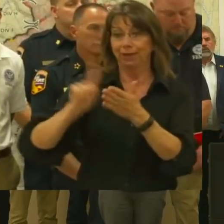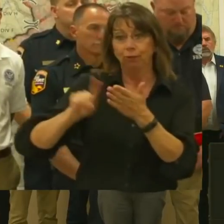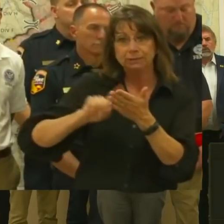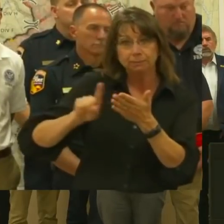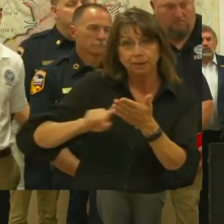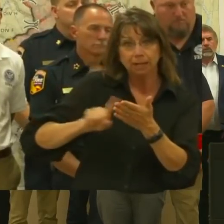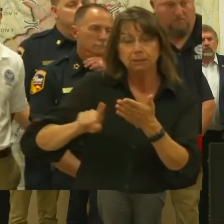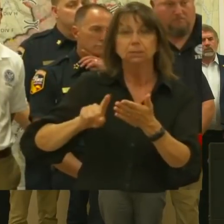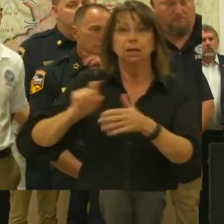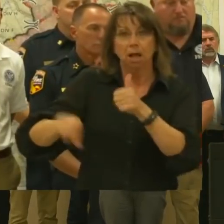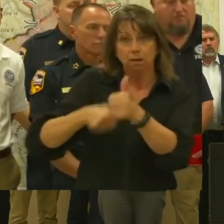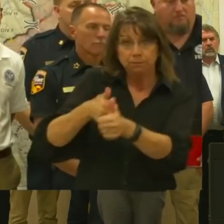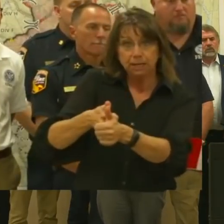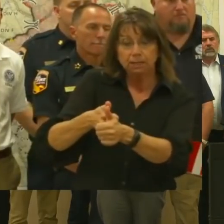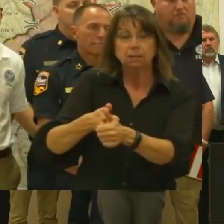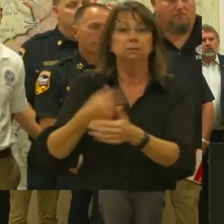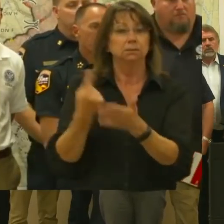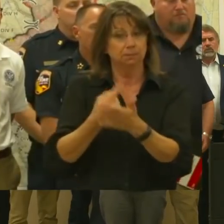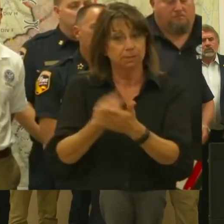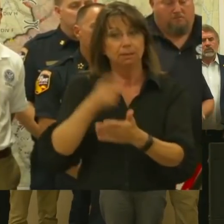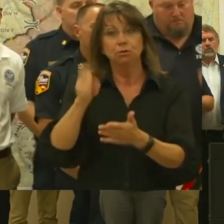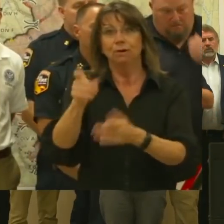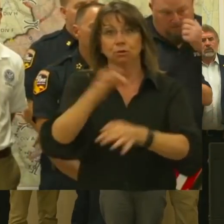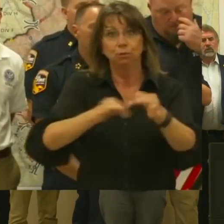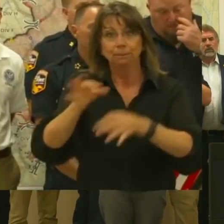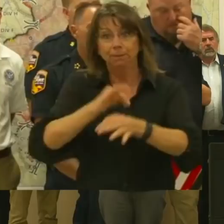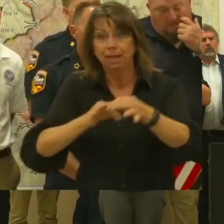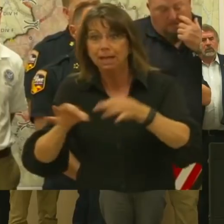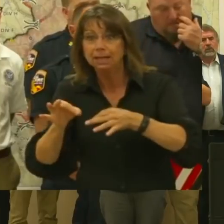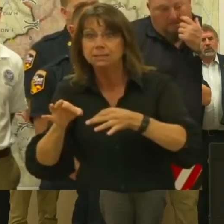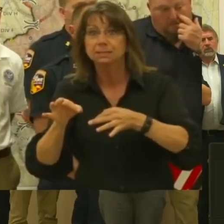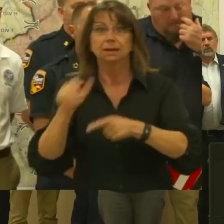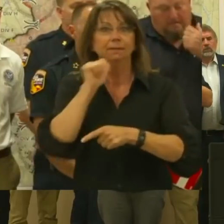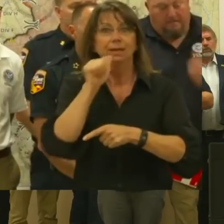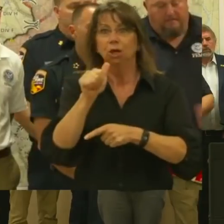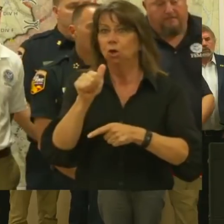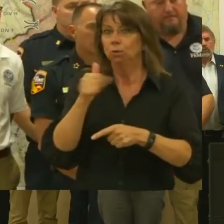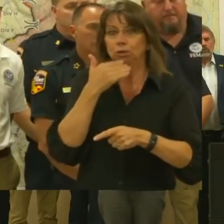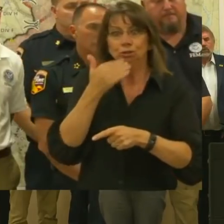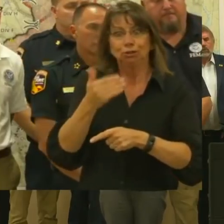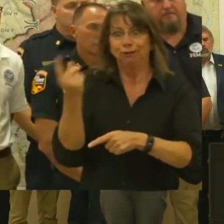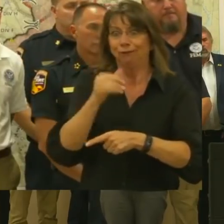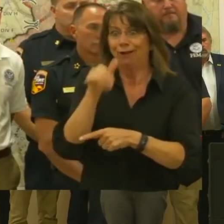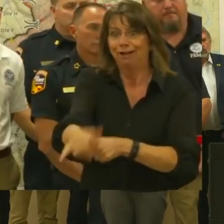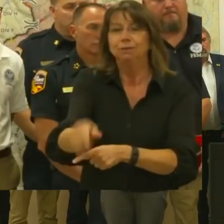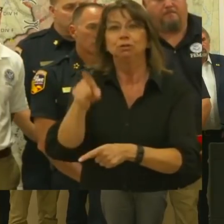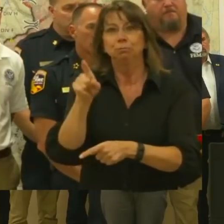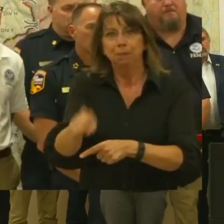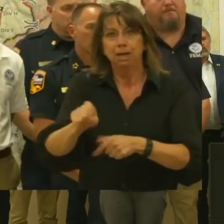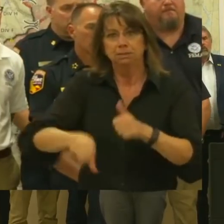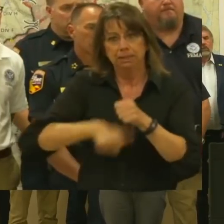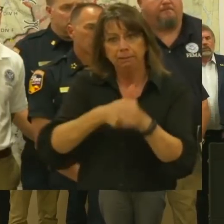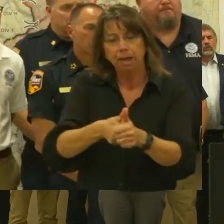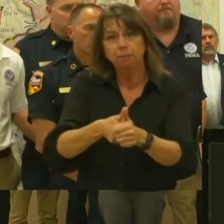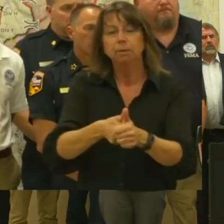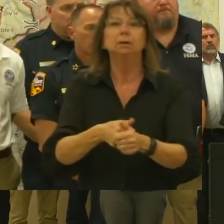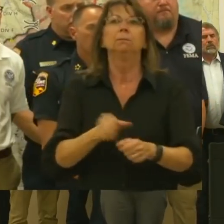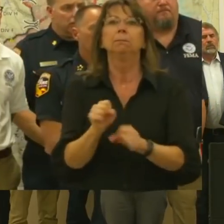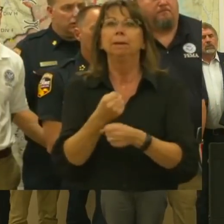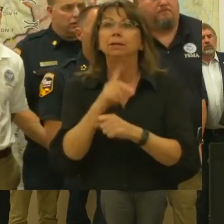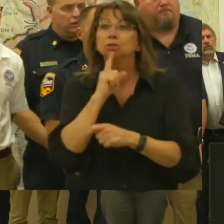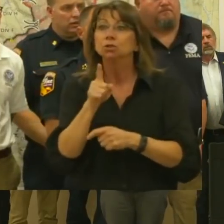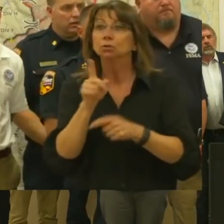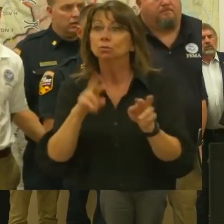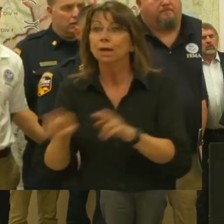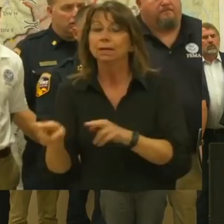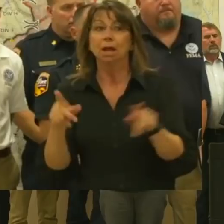replace them. That's what you do. They don't last forever. Make sure that they in fact are ready in case you need to use them. Also look at your insurance